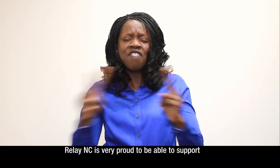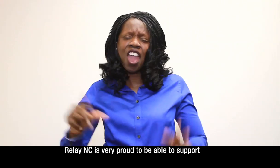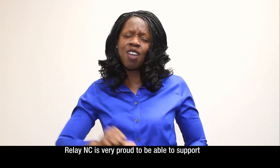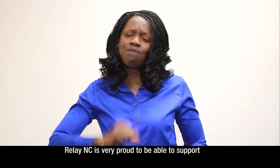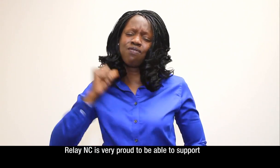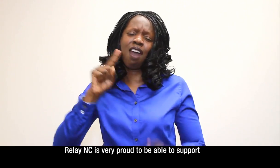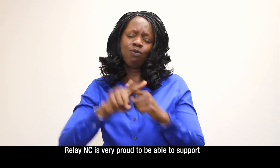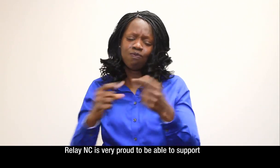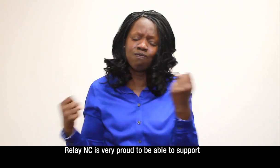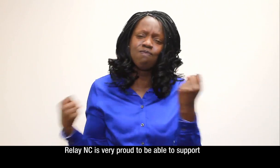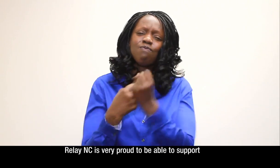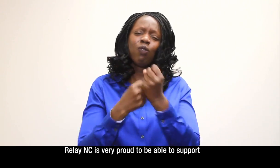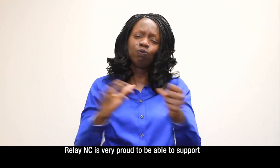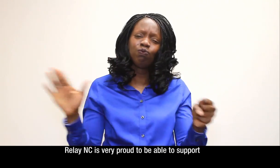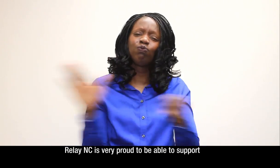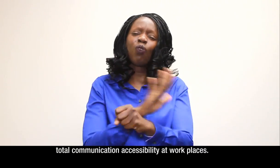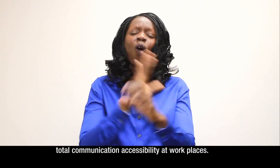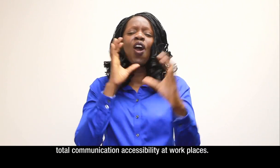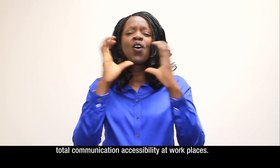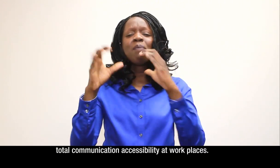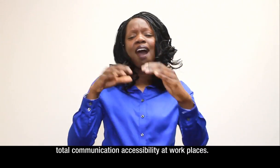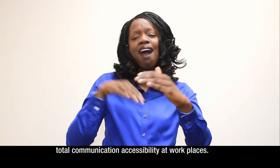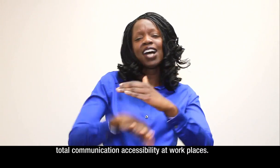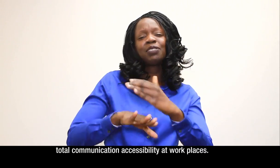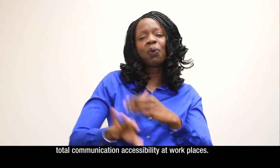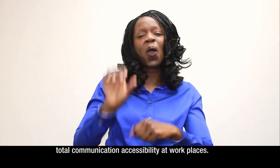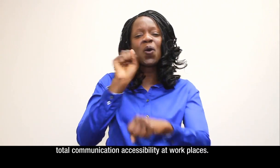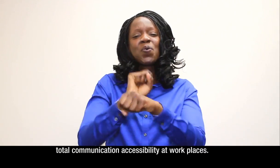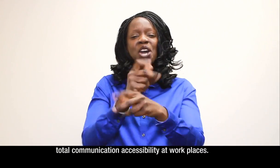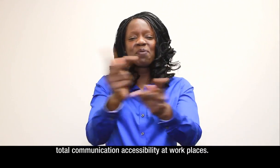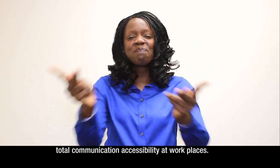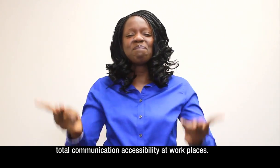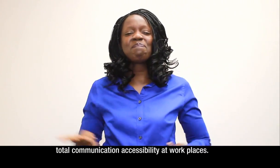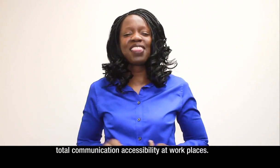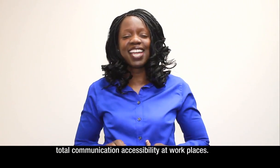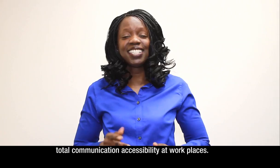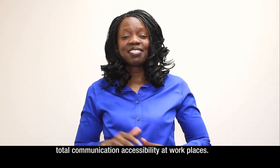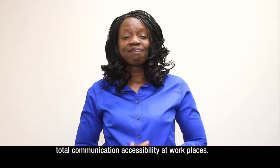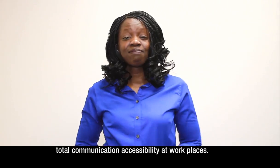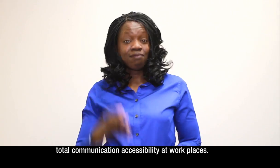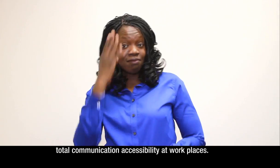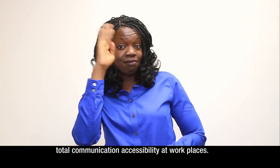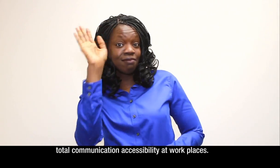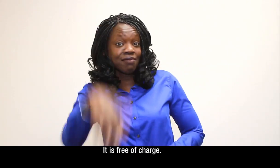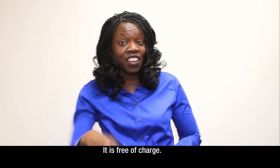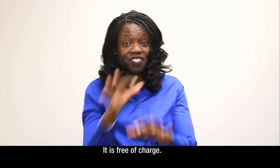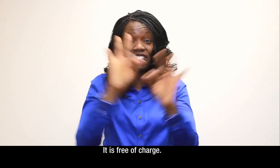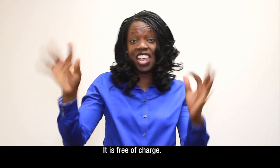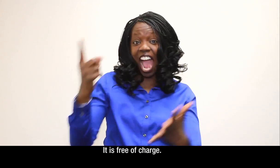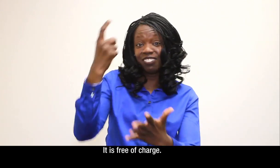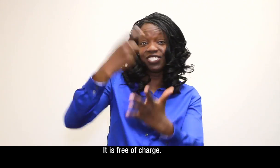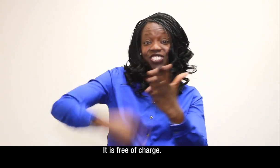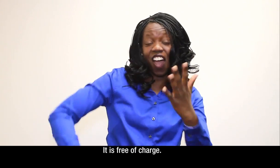very proud to be able to support total communication accessibility at workplaces. It is free of charge.